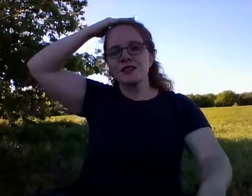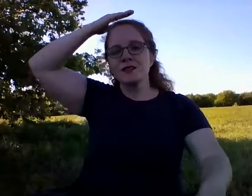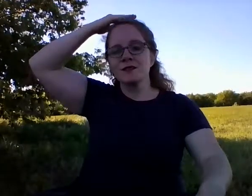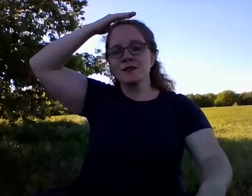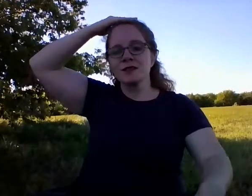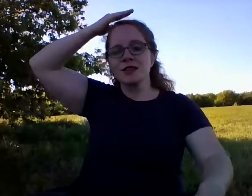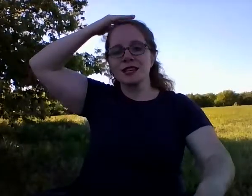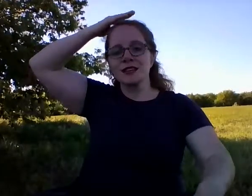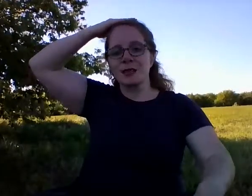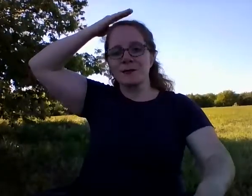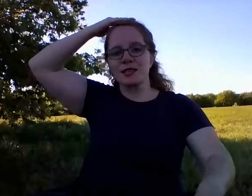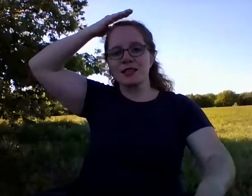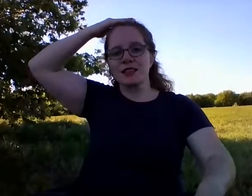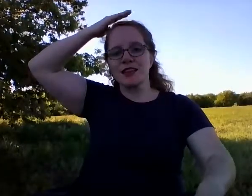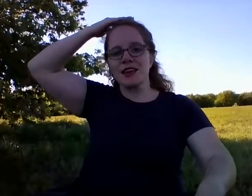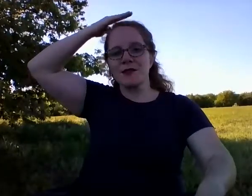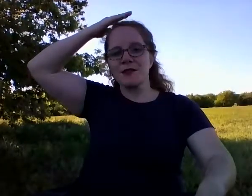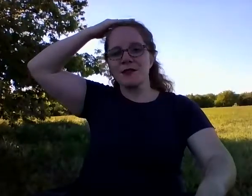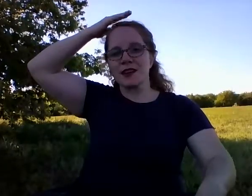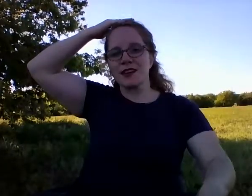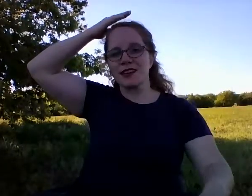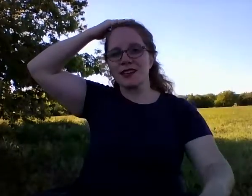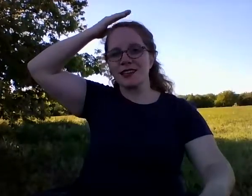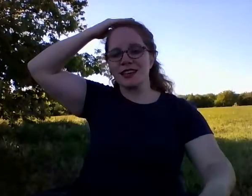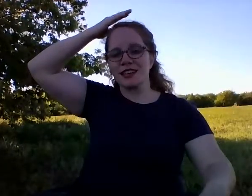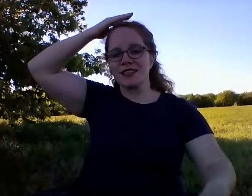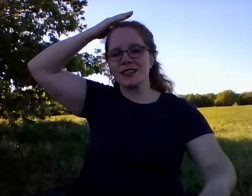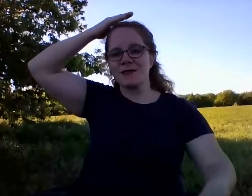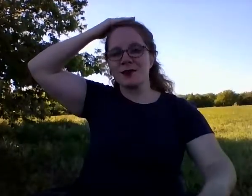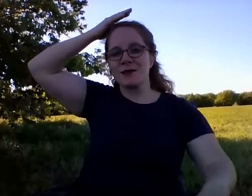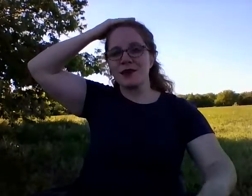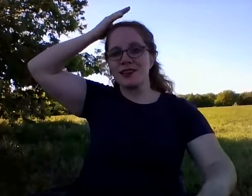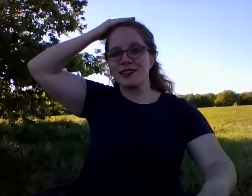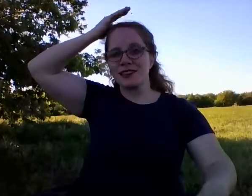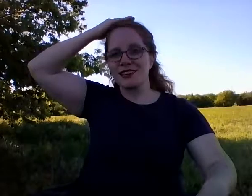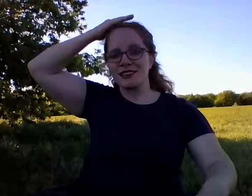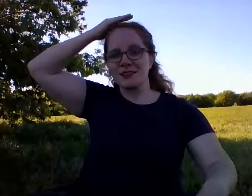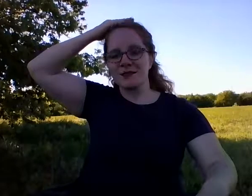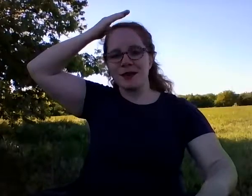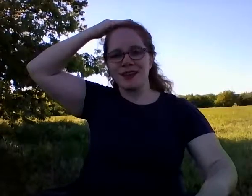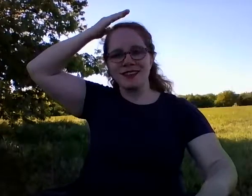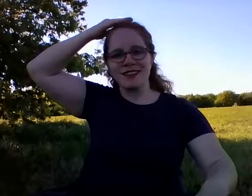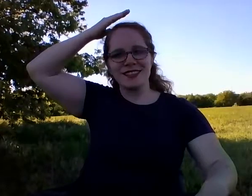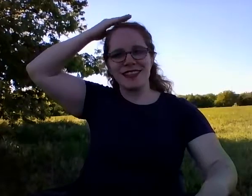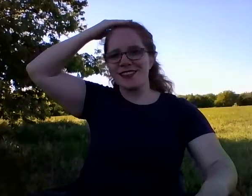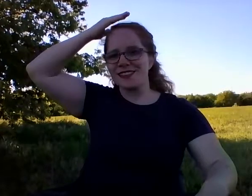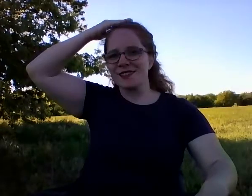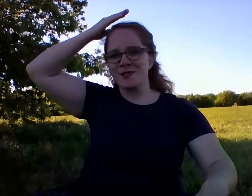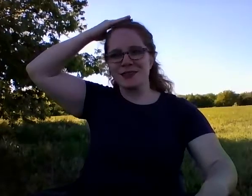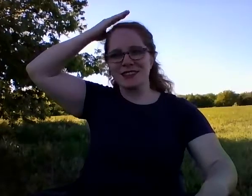Fully accepting the love of God into my body, mind, and spirit.